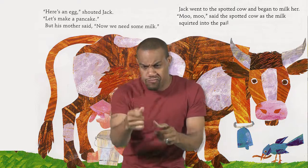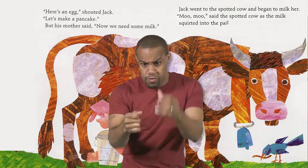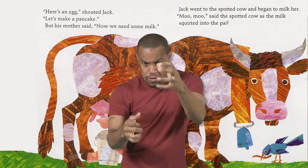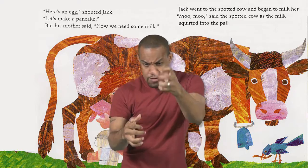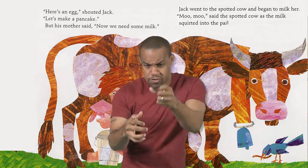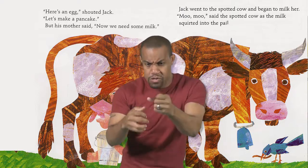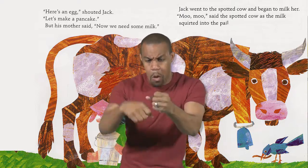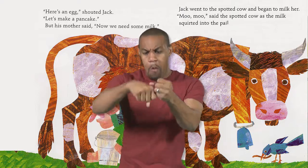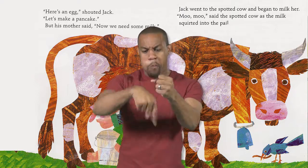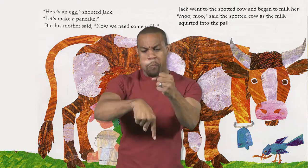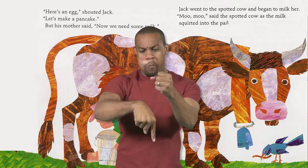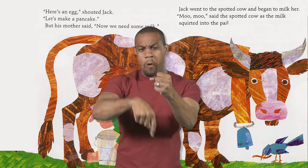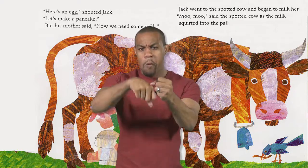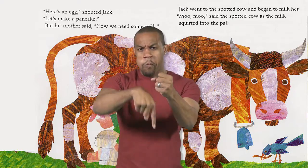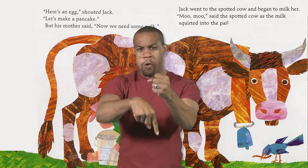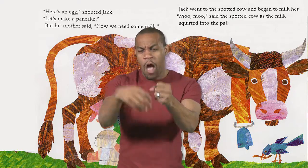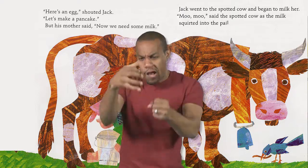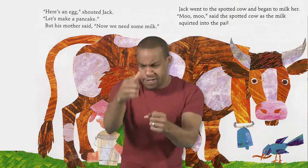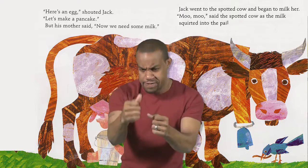cow as the milk squirted into the pail